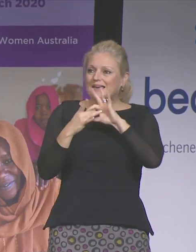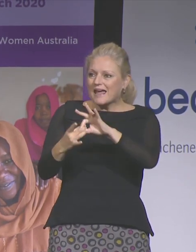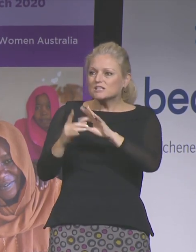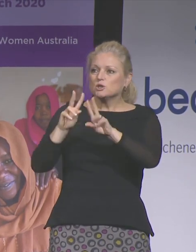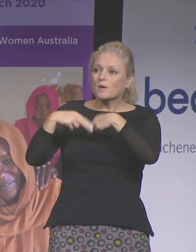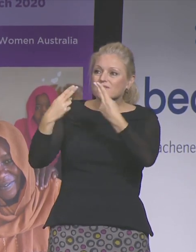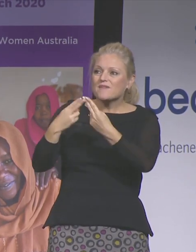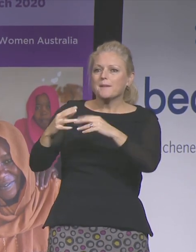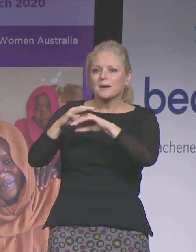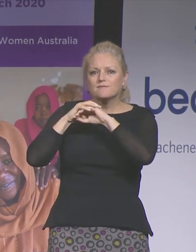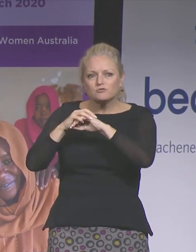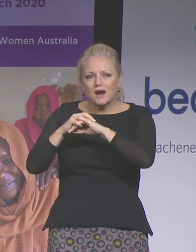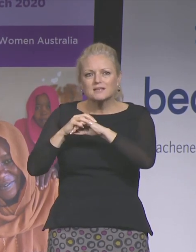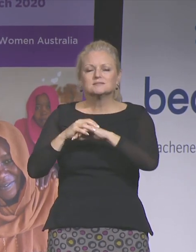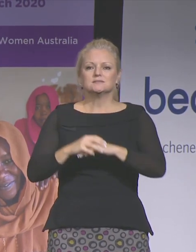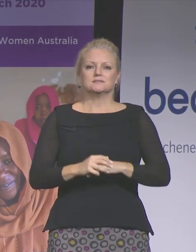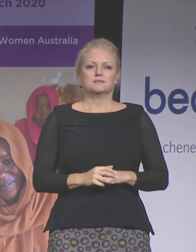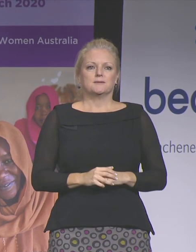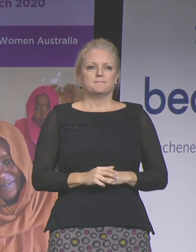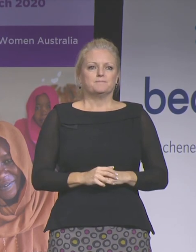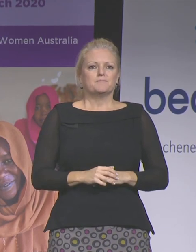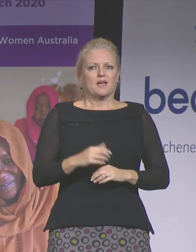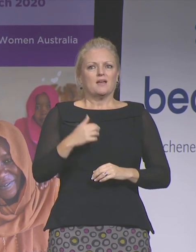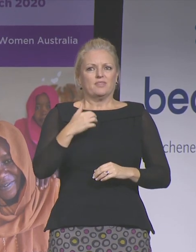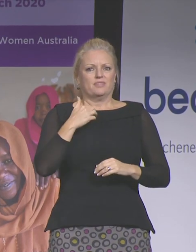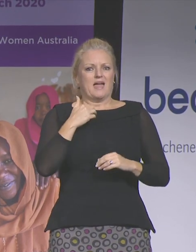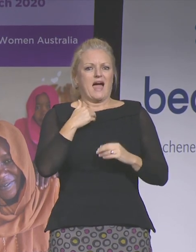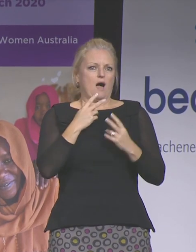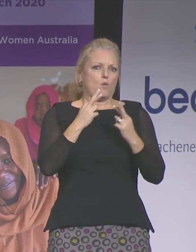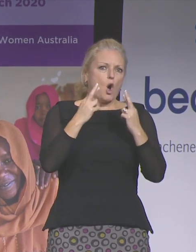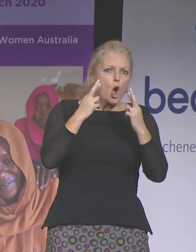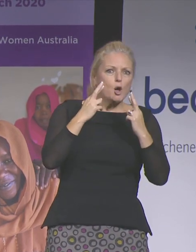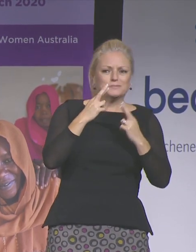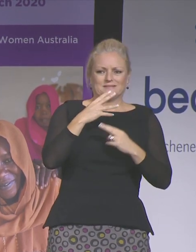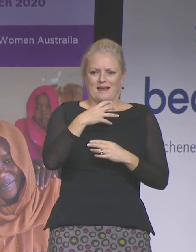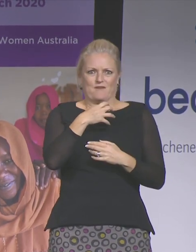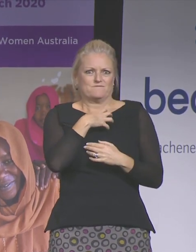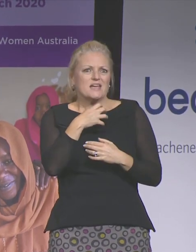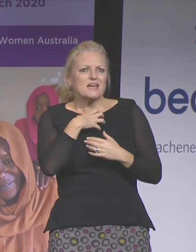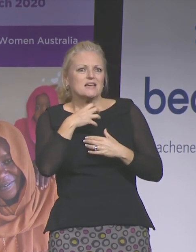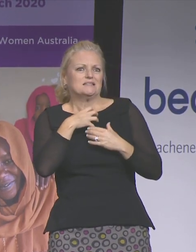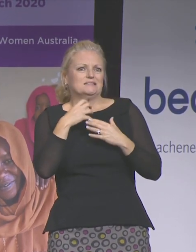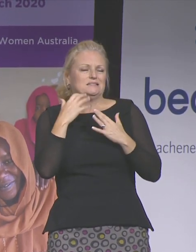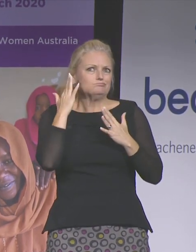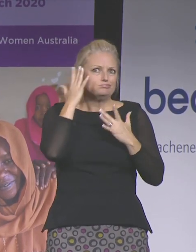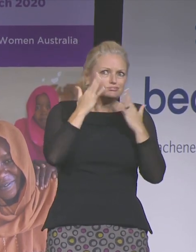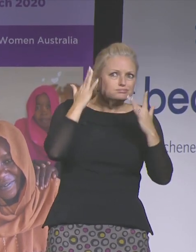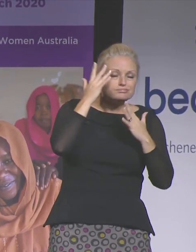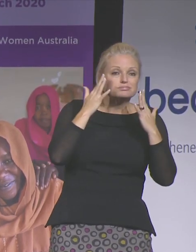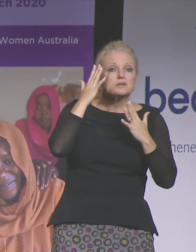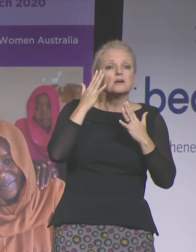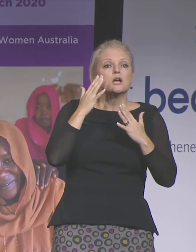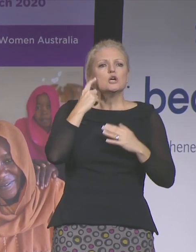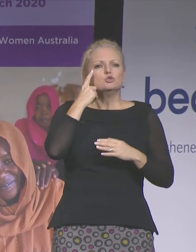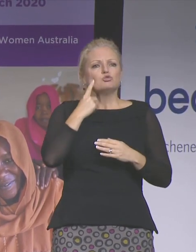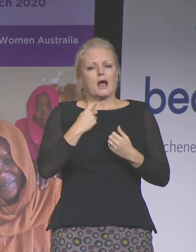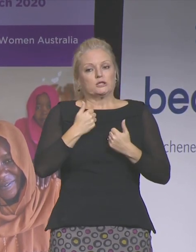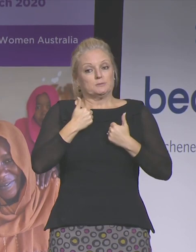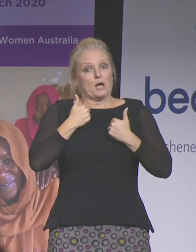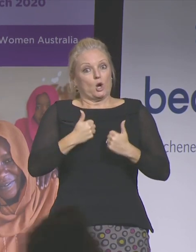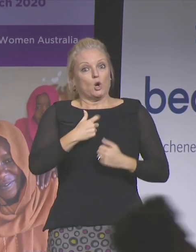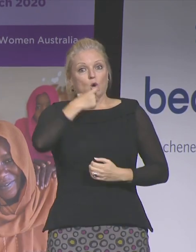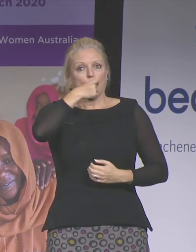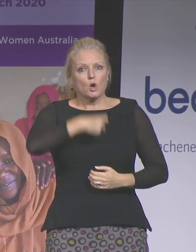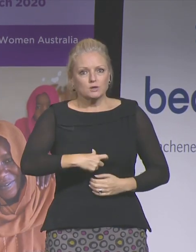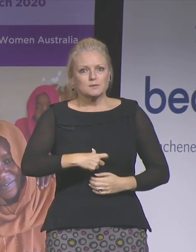the interrogation of our hopes and fears. It's about being good enough whilst holding the enormity